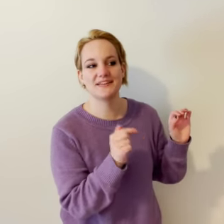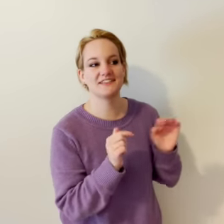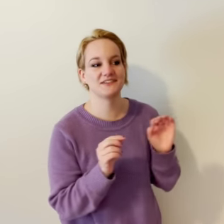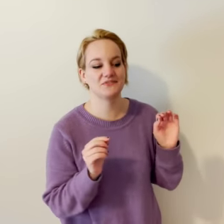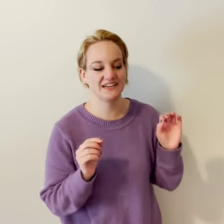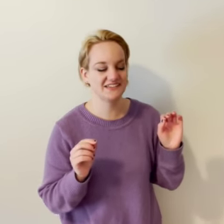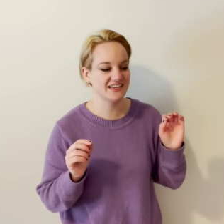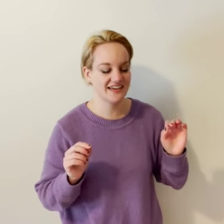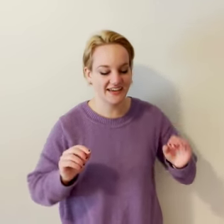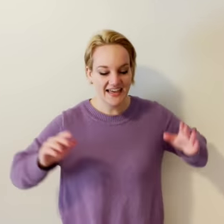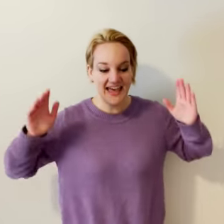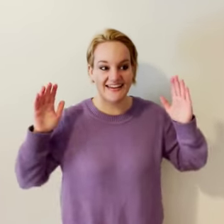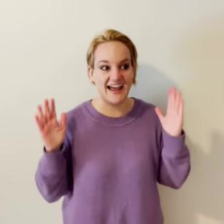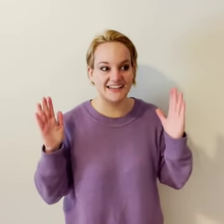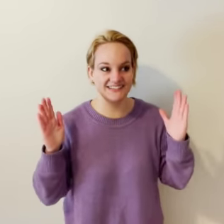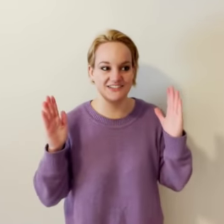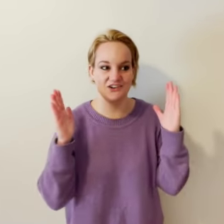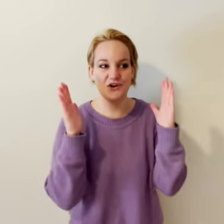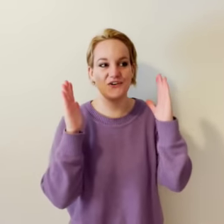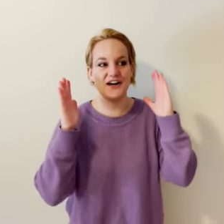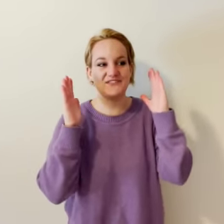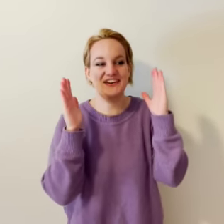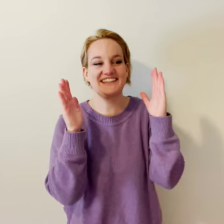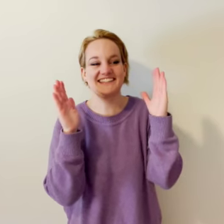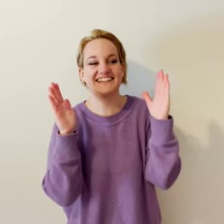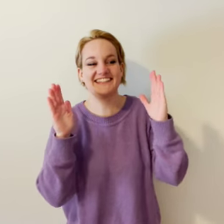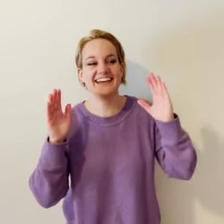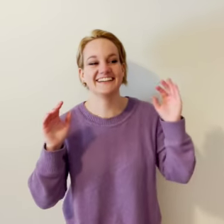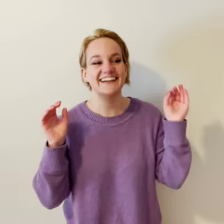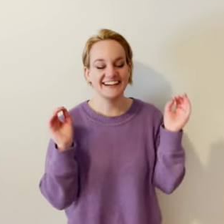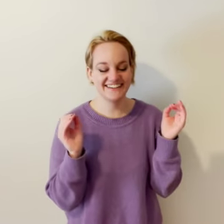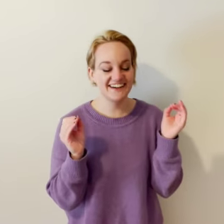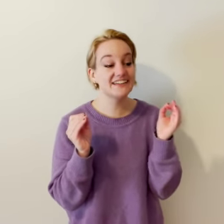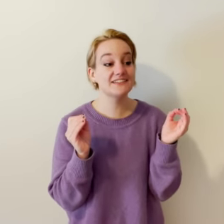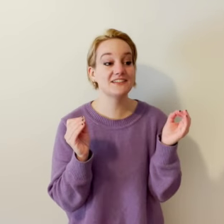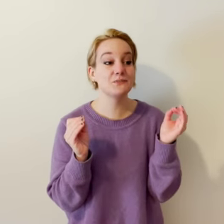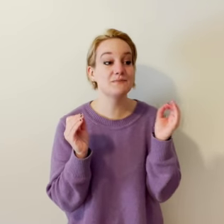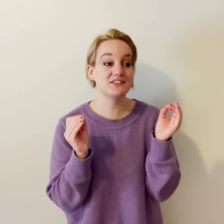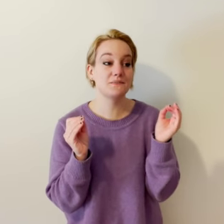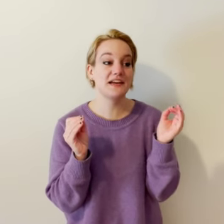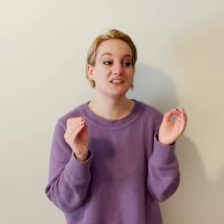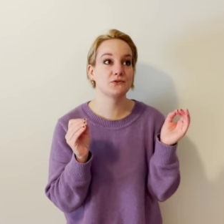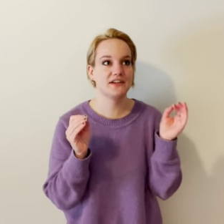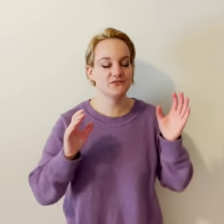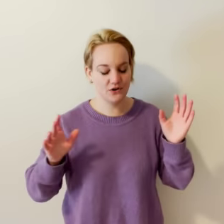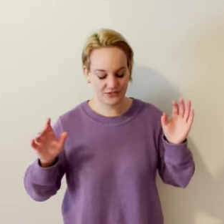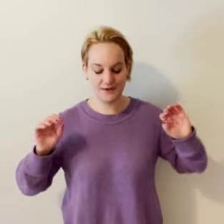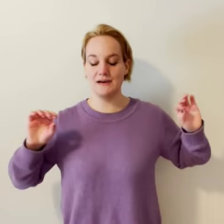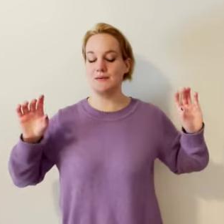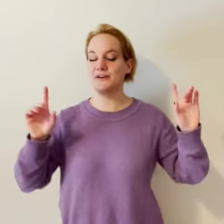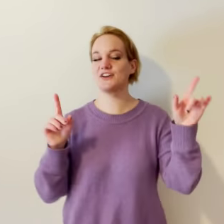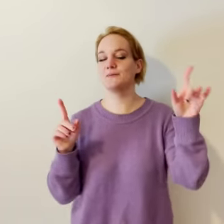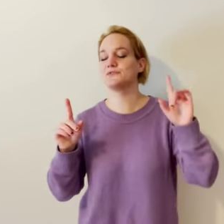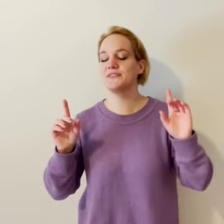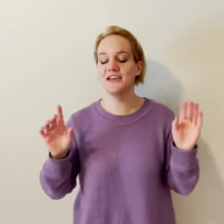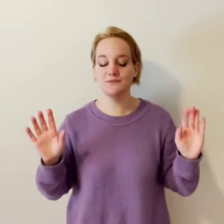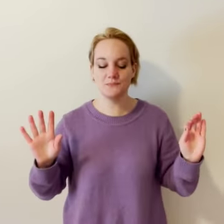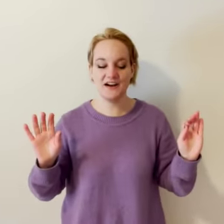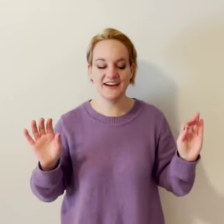at this advantage take an ass's knoll I fixed on his head. Anon is Bisbee must be answered and forth my mimic comes when they him spy